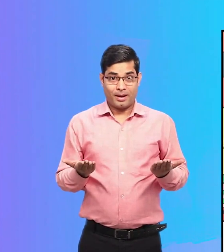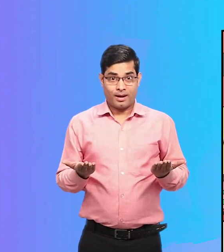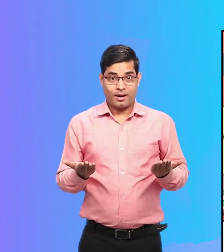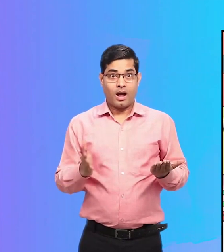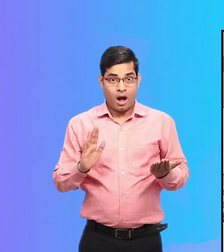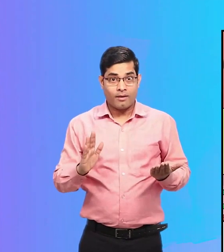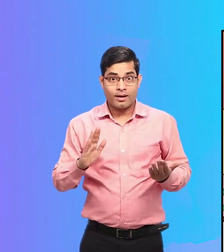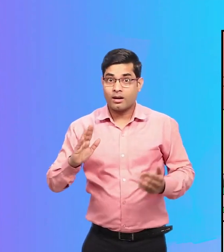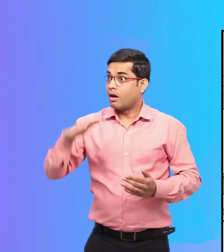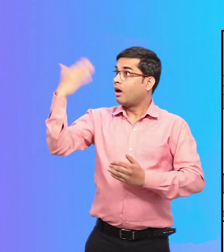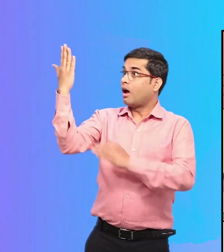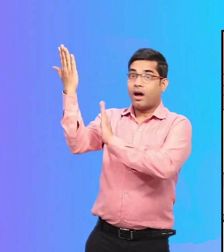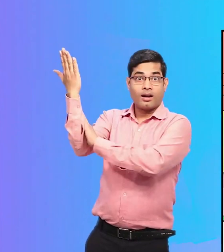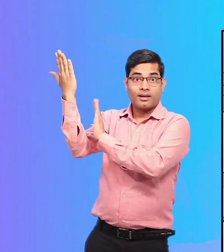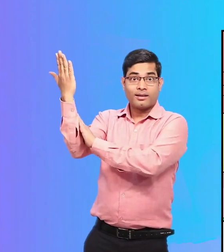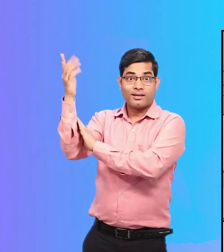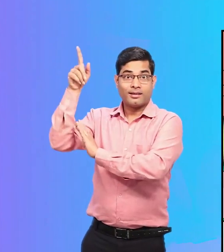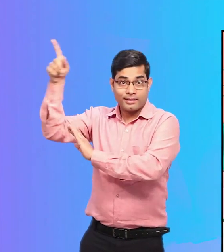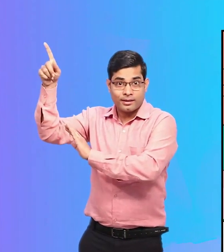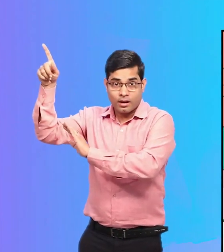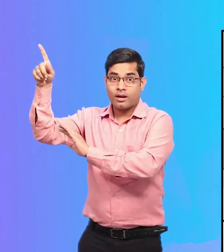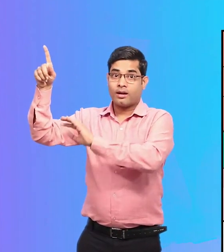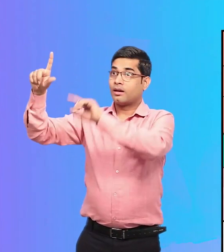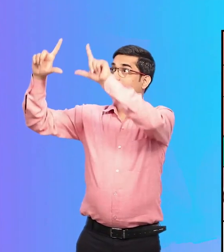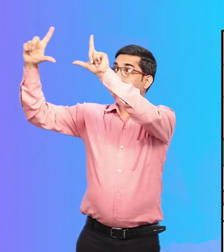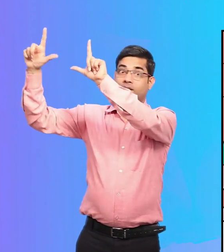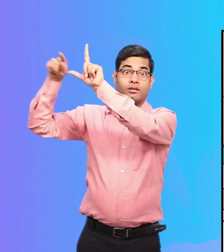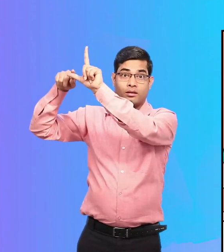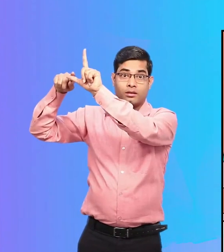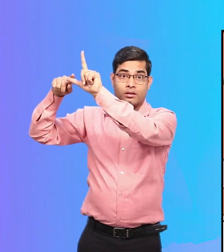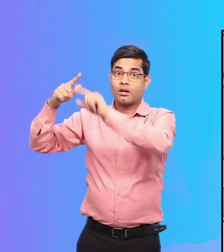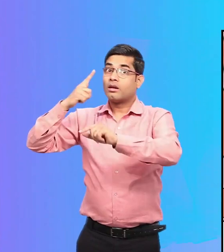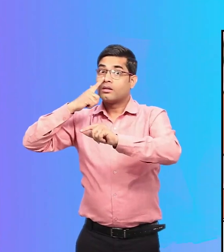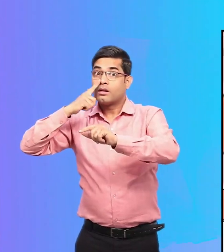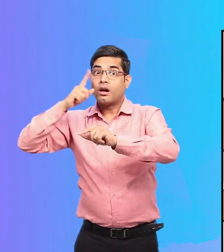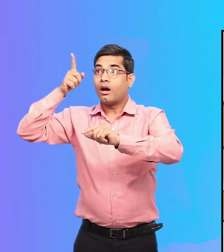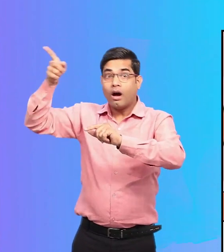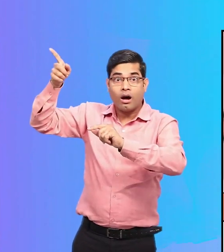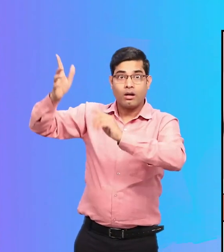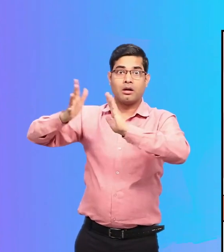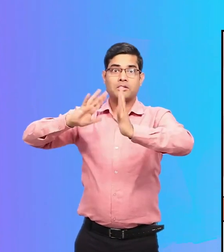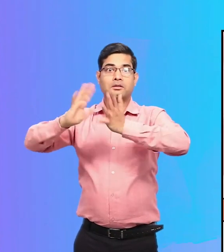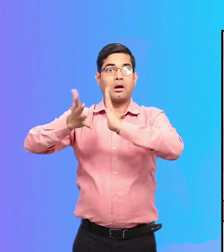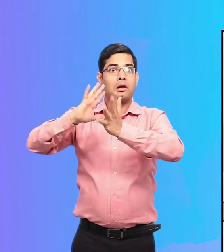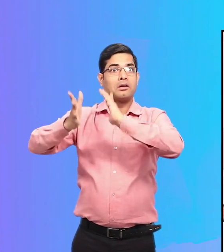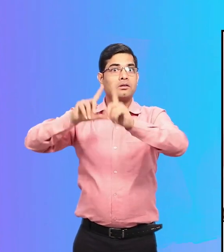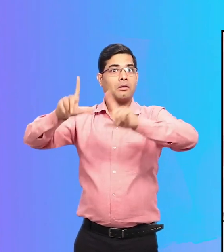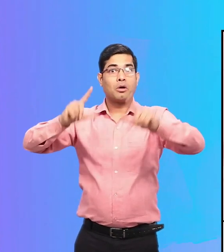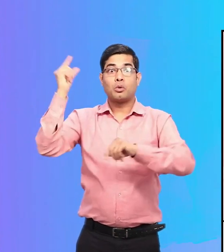in a small window on the top right corner of the screen, a woman is using sign language